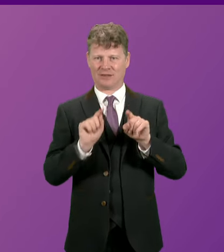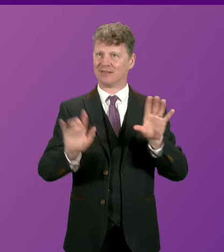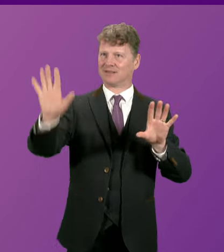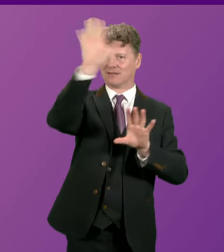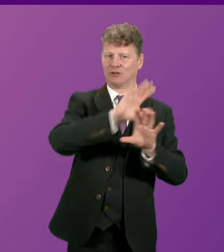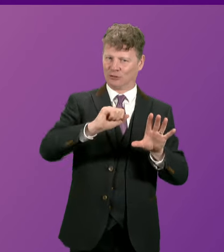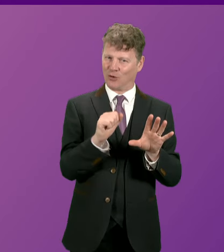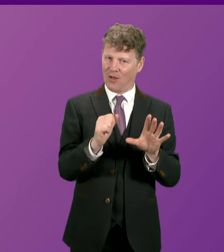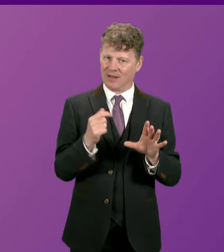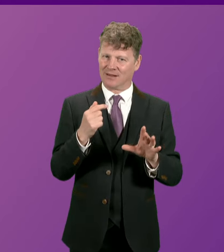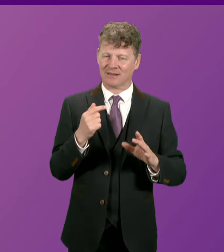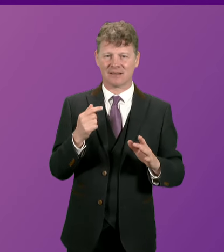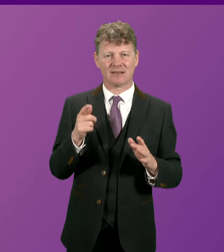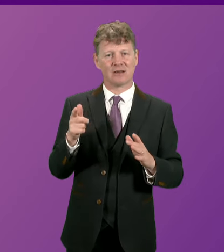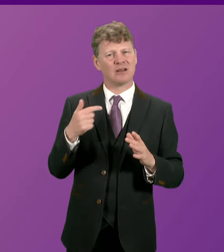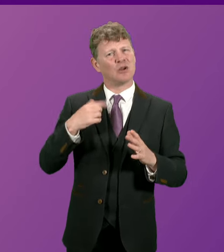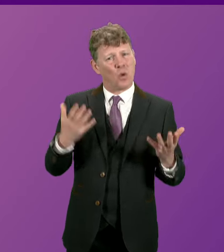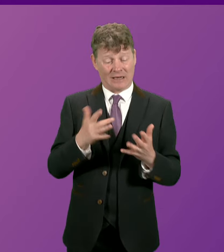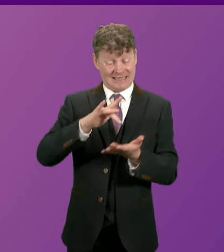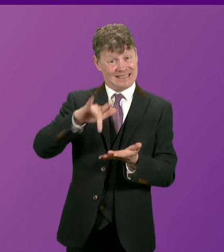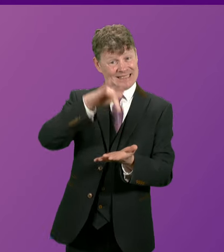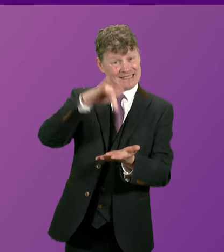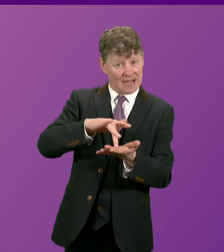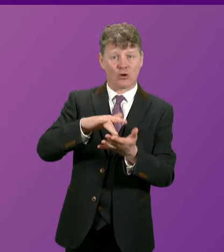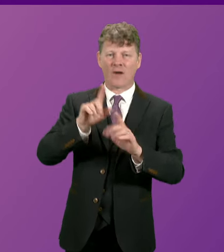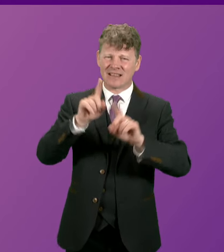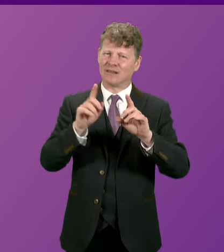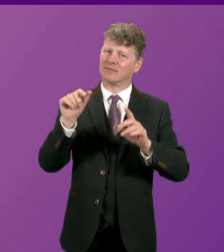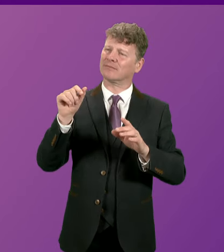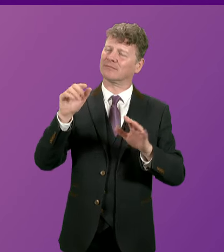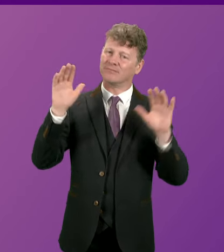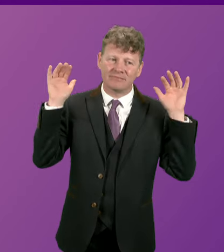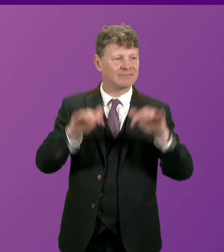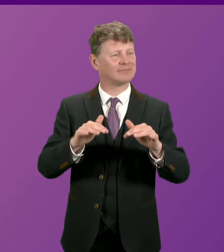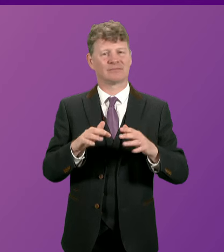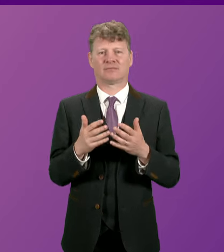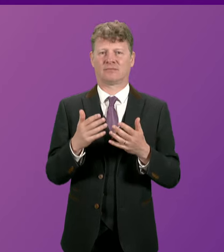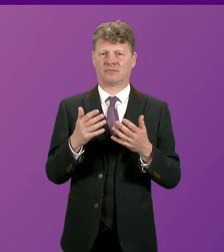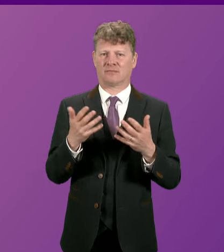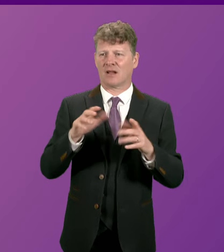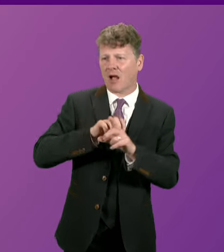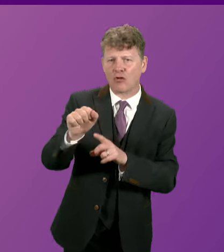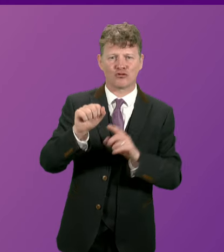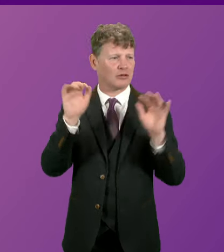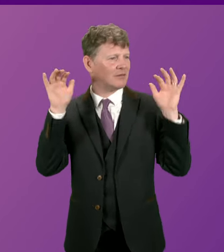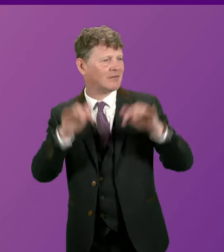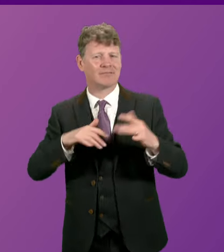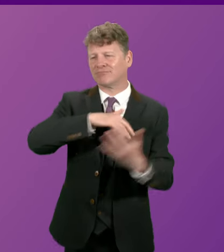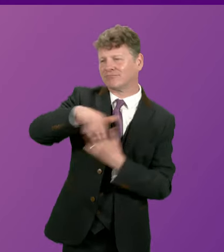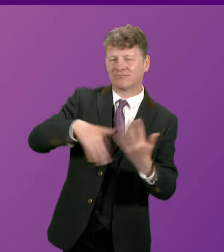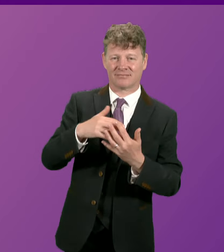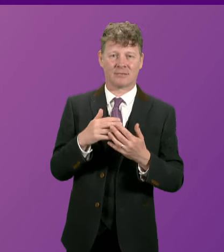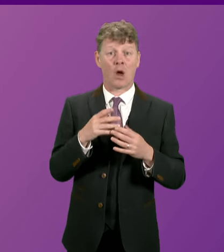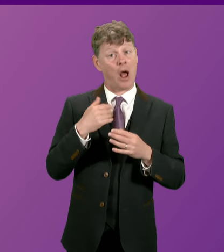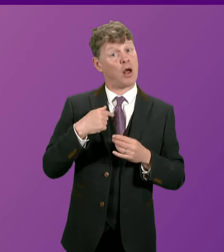our retailers to promote city centres as retail and cultural destinations many retailers in Scotland also benefit of course from the small